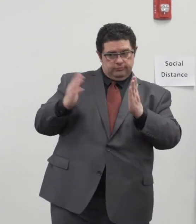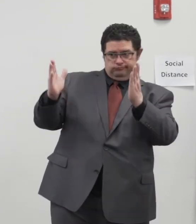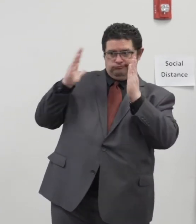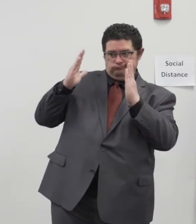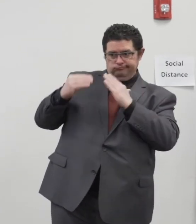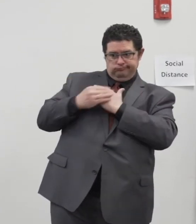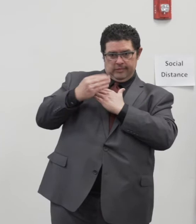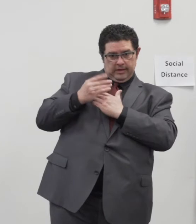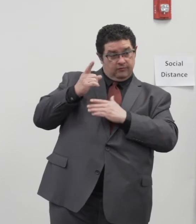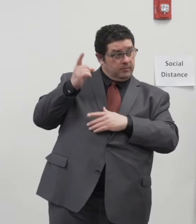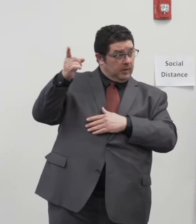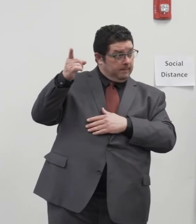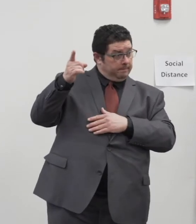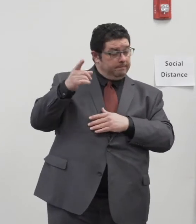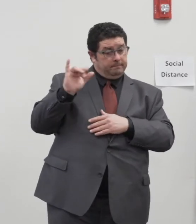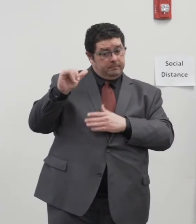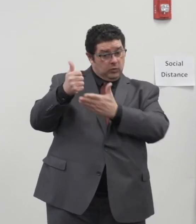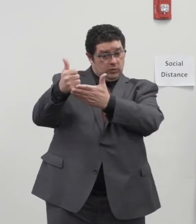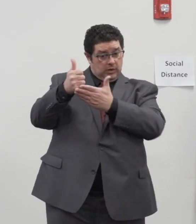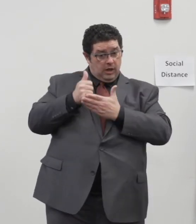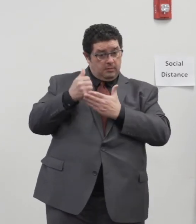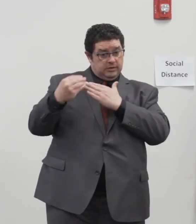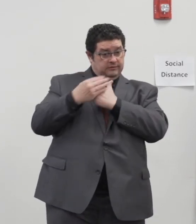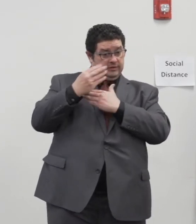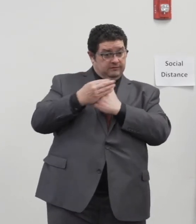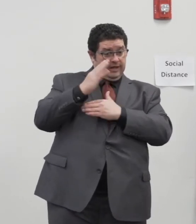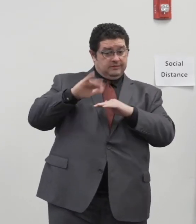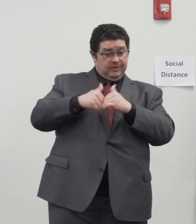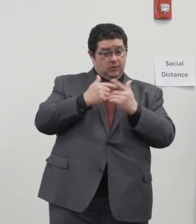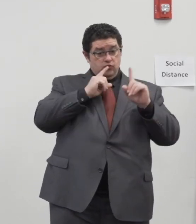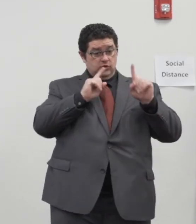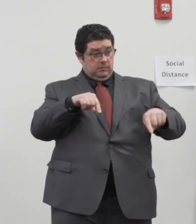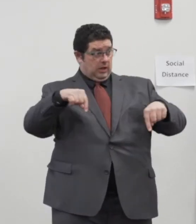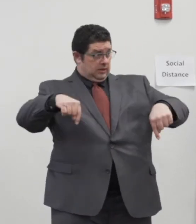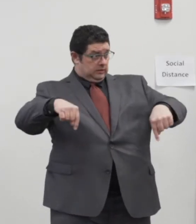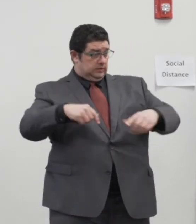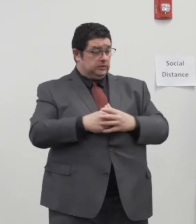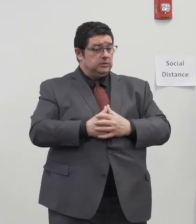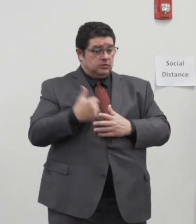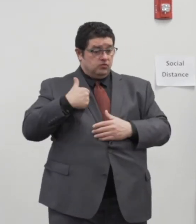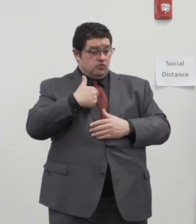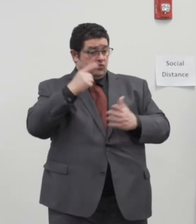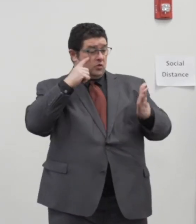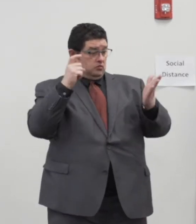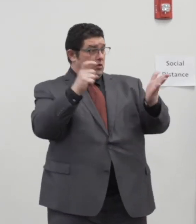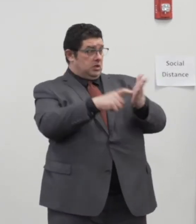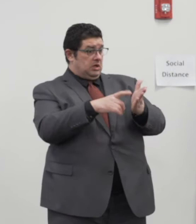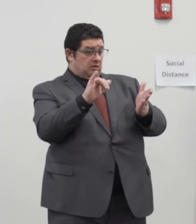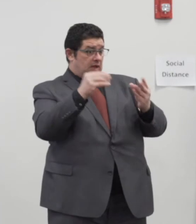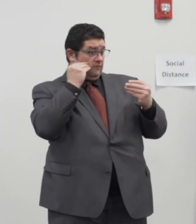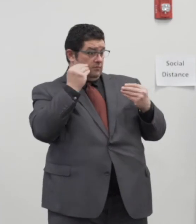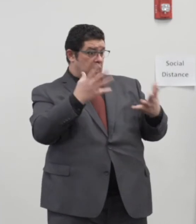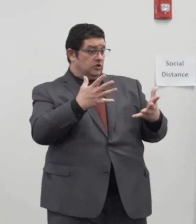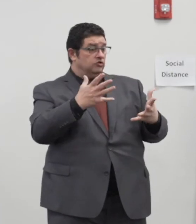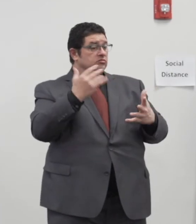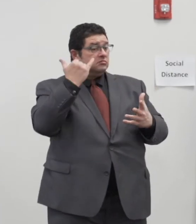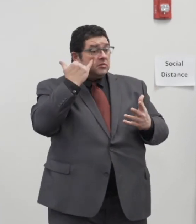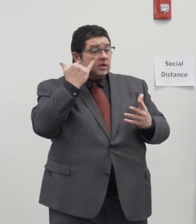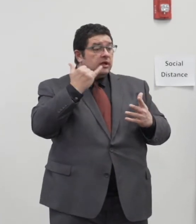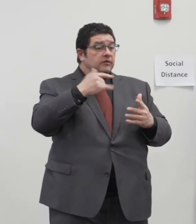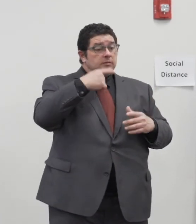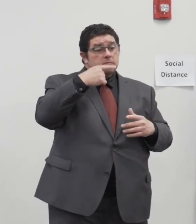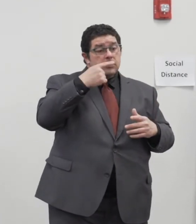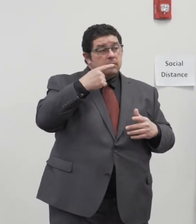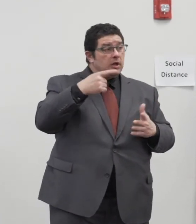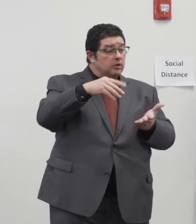they're the ones that helped give us advice on how to respond to this. We recognize that that information as to whether or not it would be a public